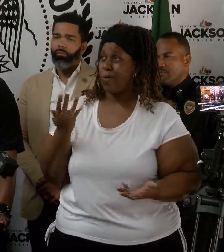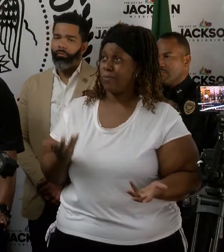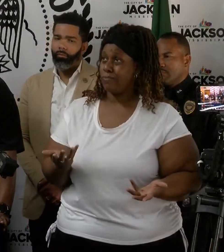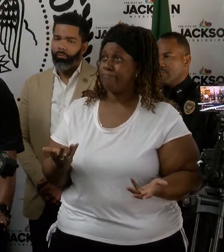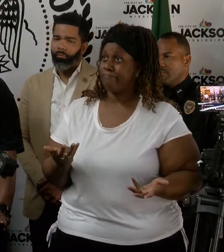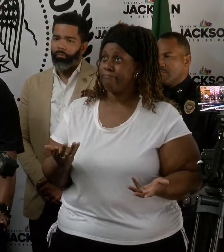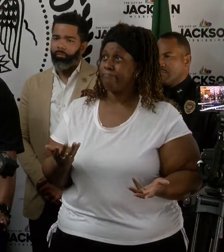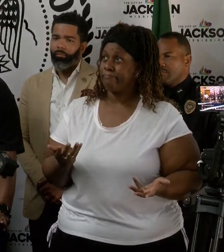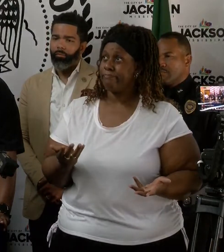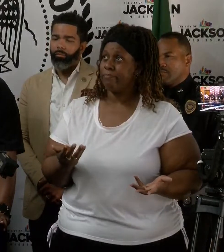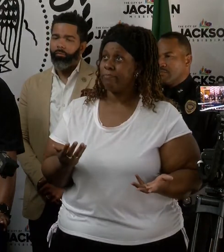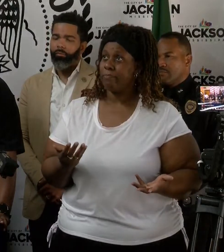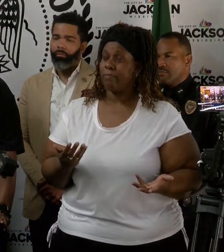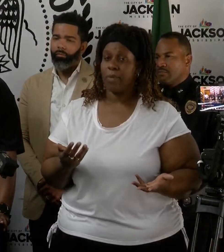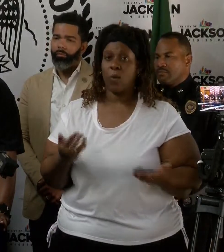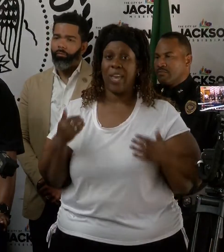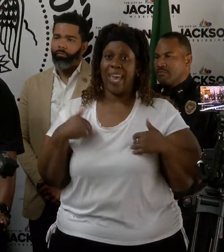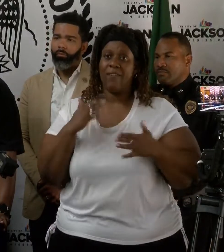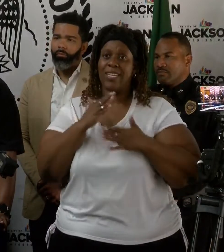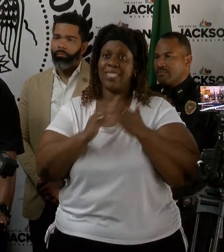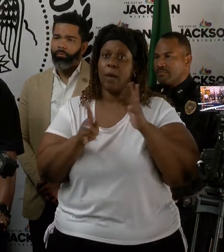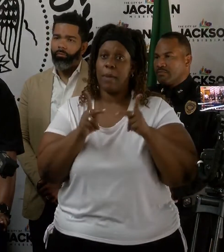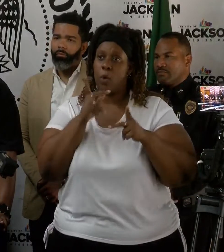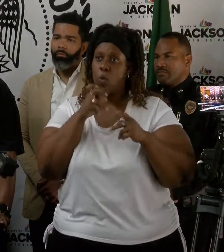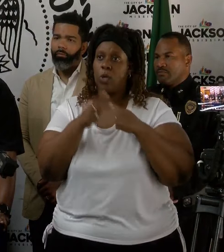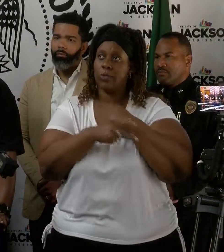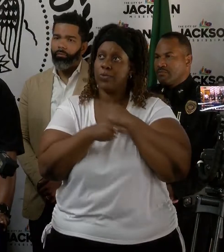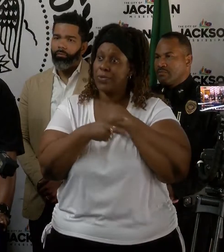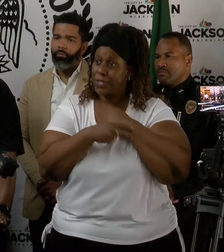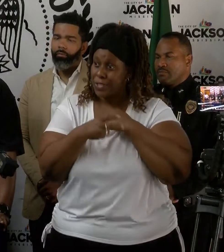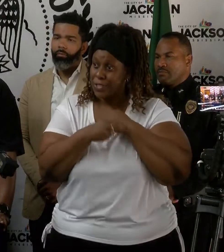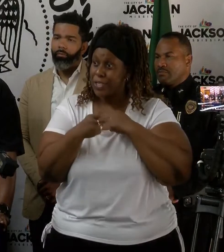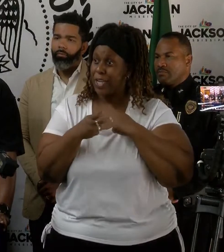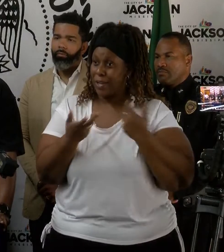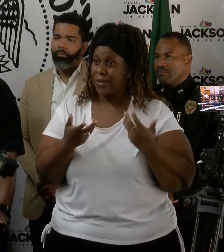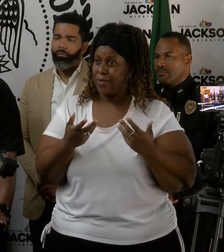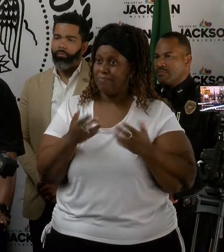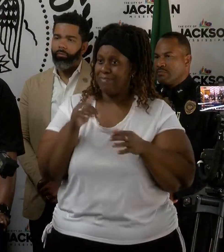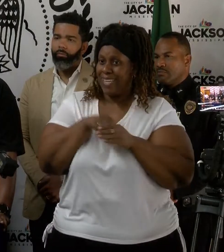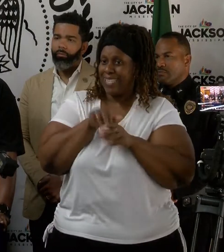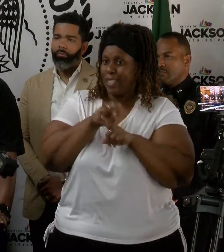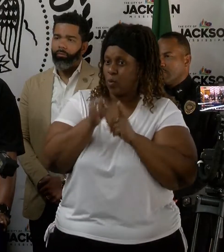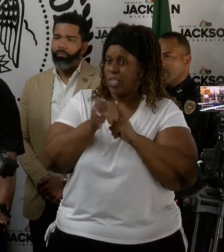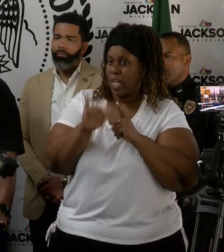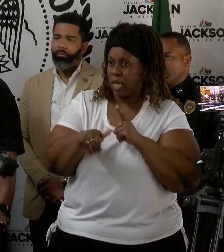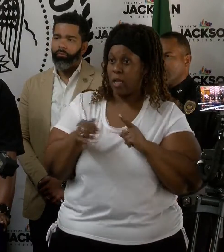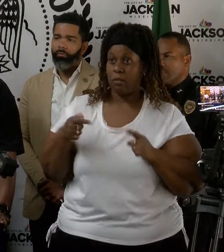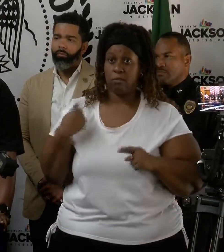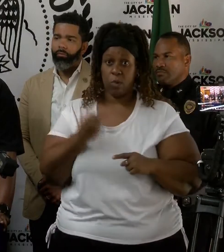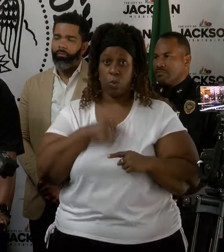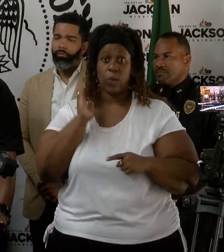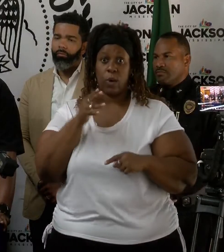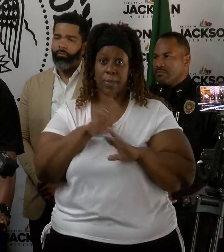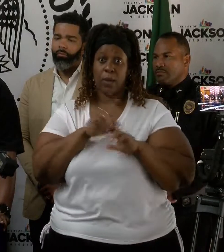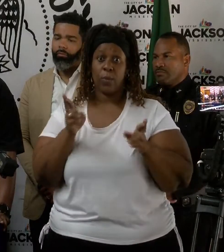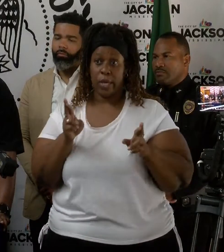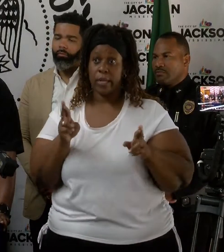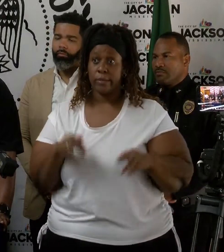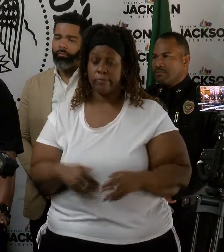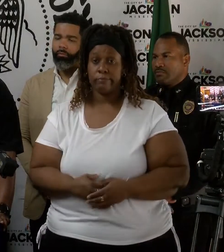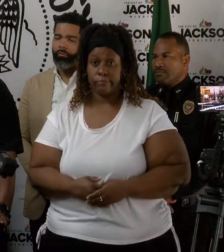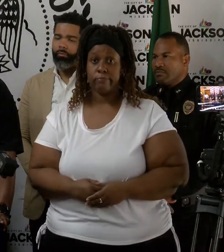contingency of individuals who want to victimize people in these times. We'll be ready for them. I guarantee you.